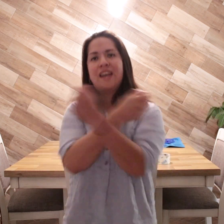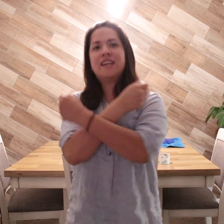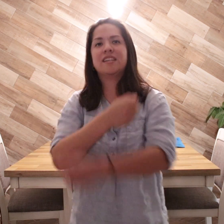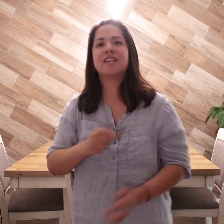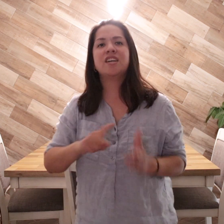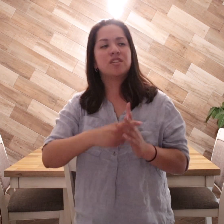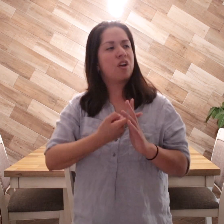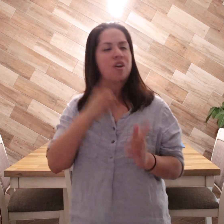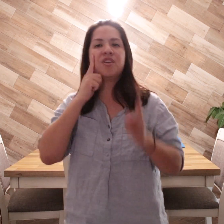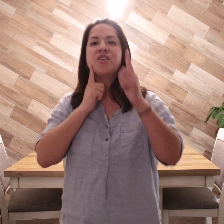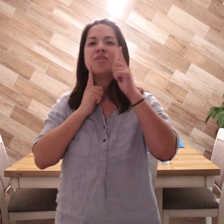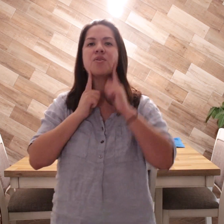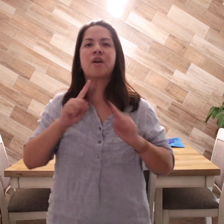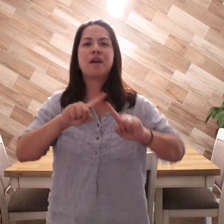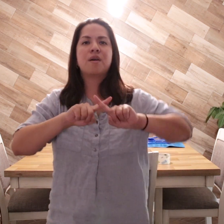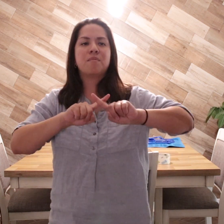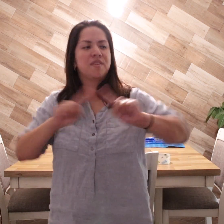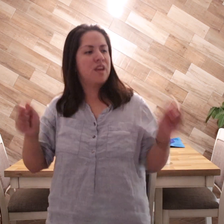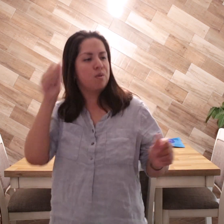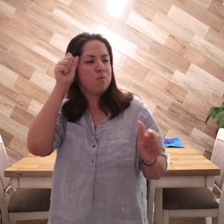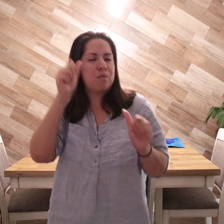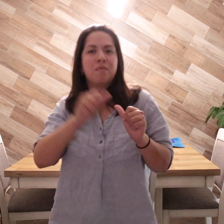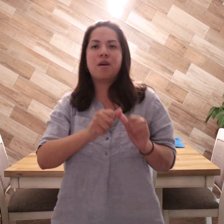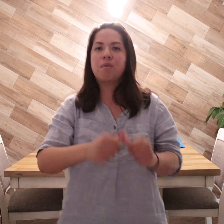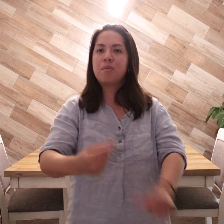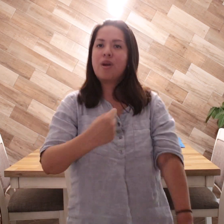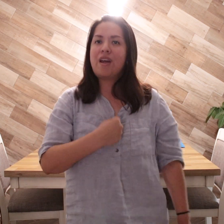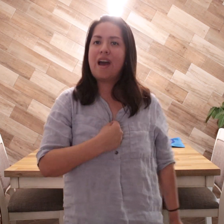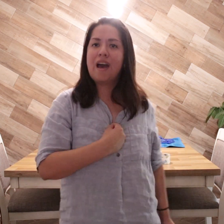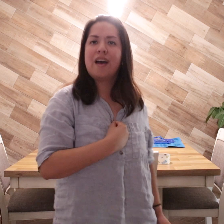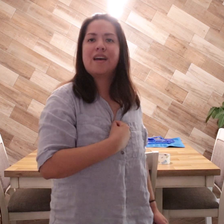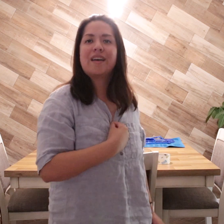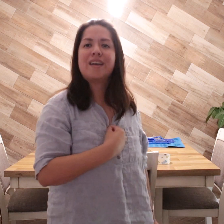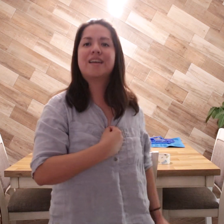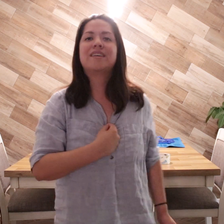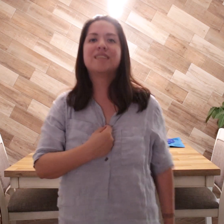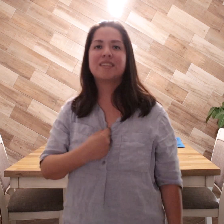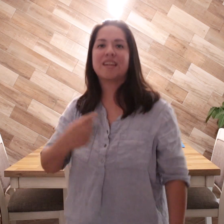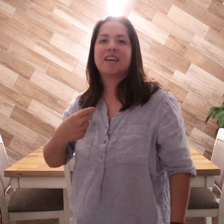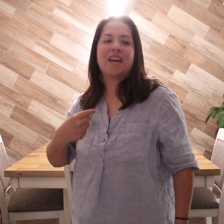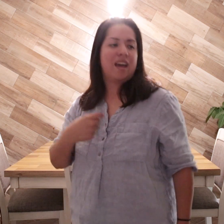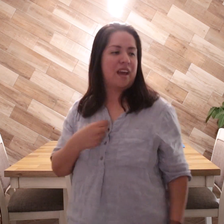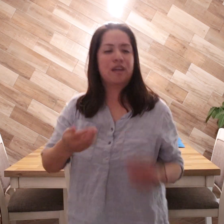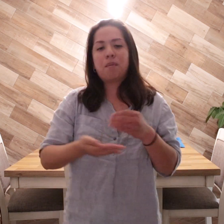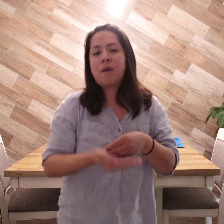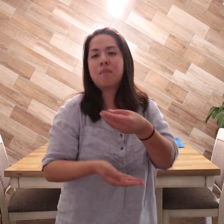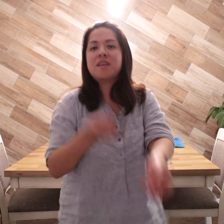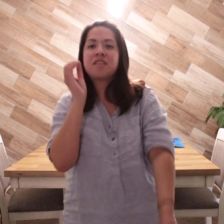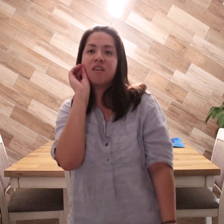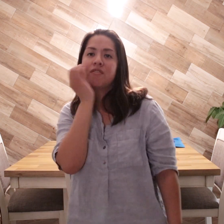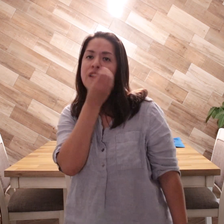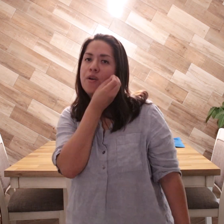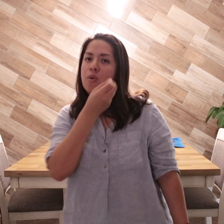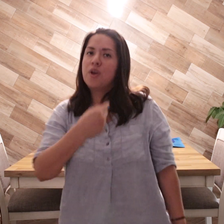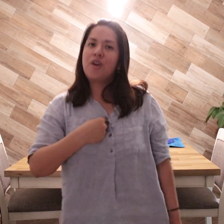Started to cry but then remembered I I can buy myself flowers